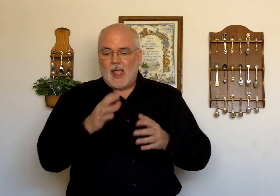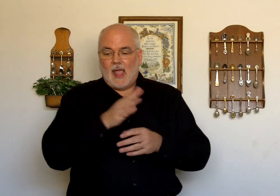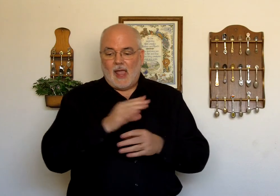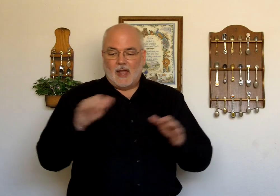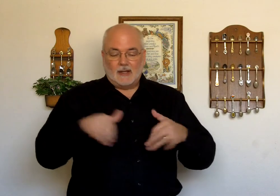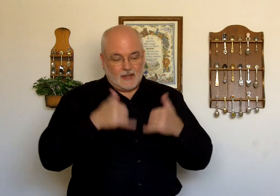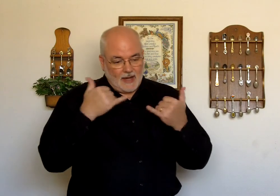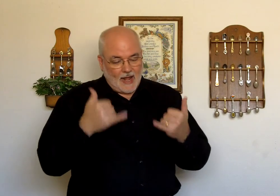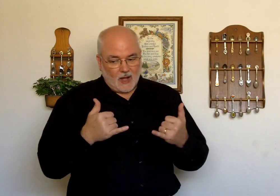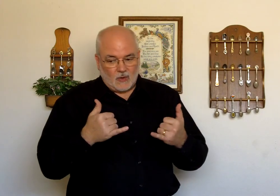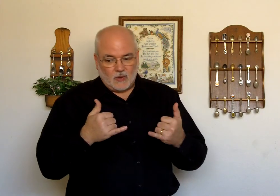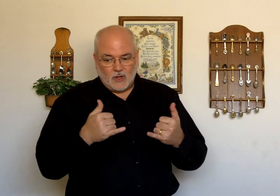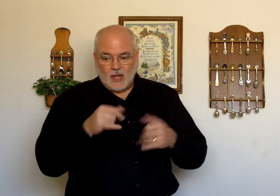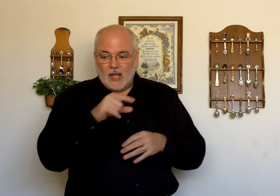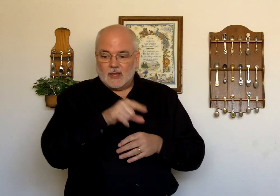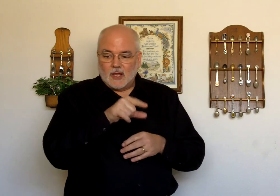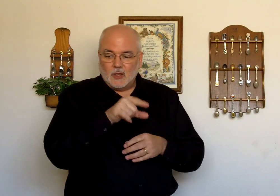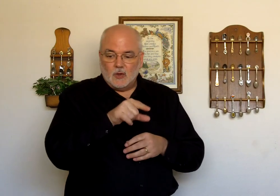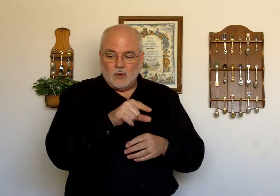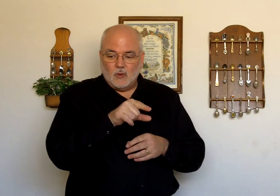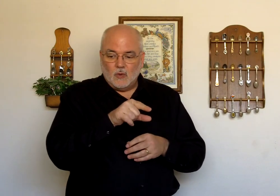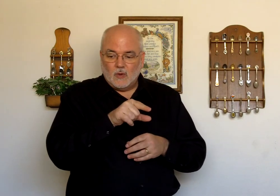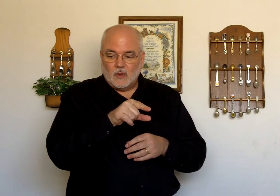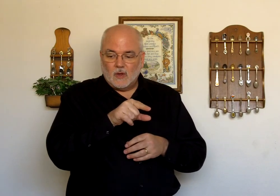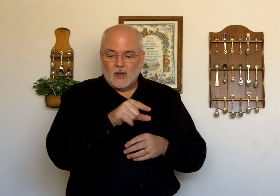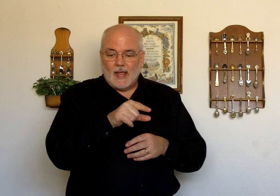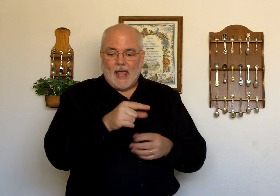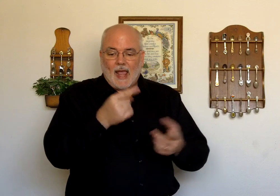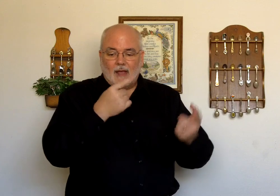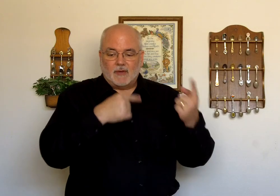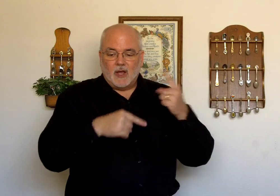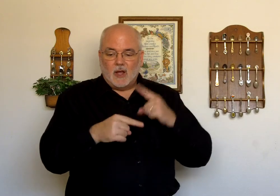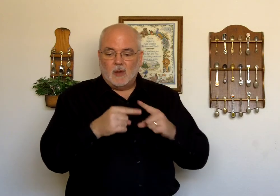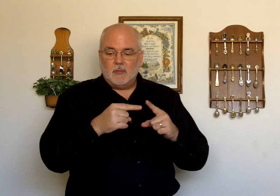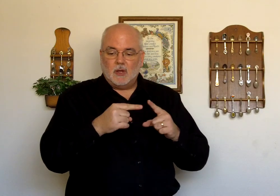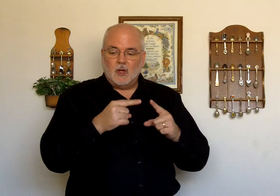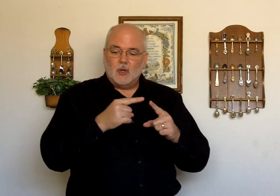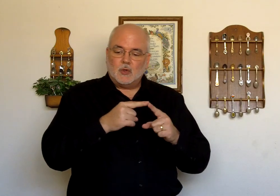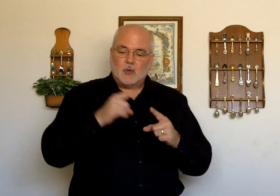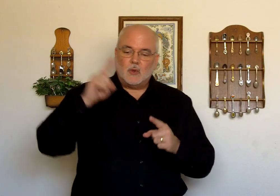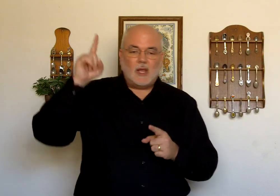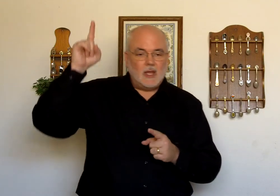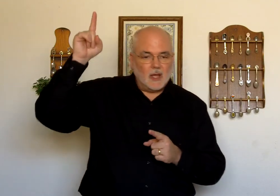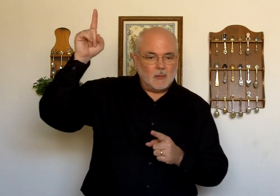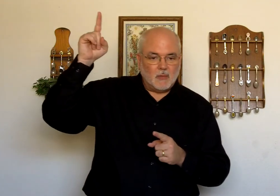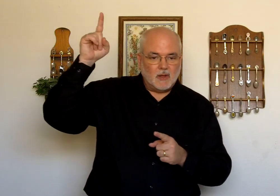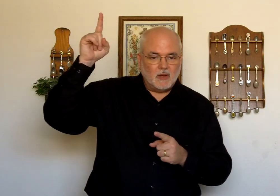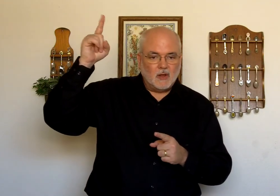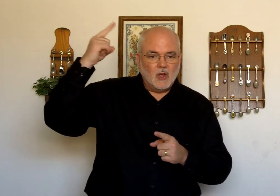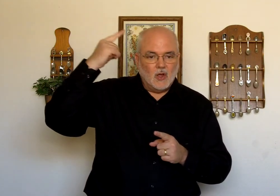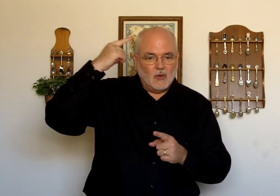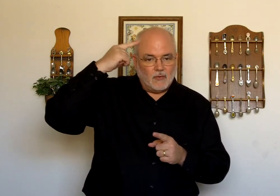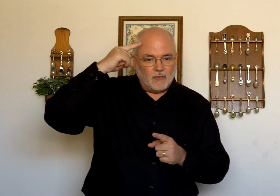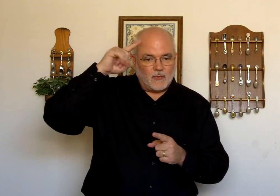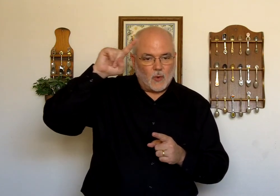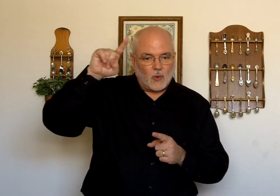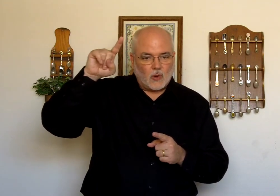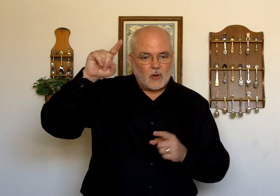And now. That you. Have come. To him. For.